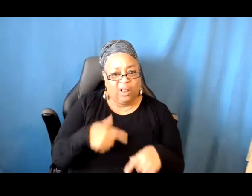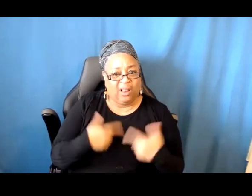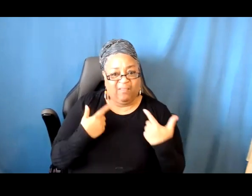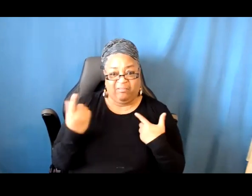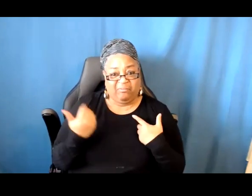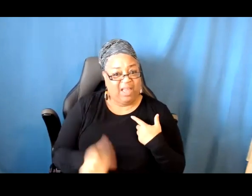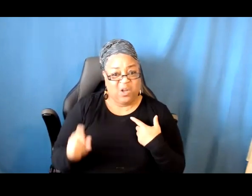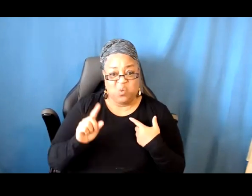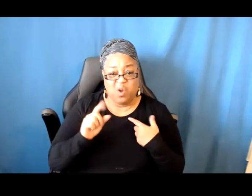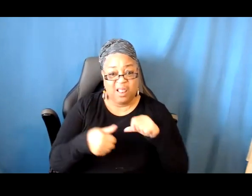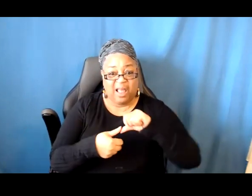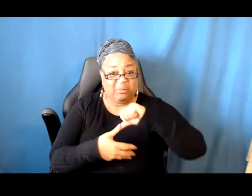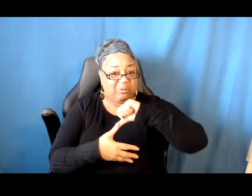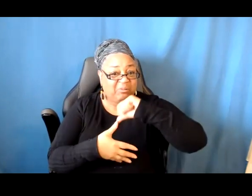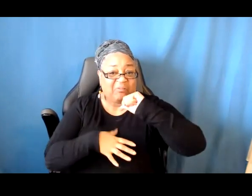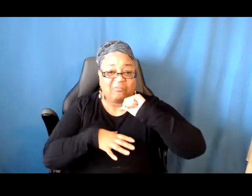All right.